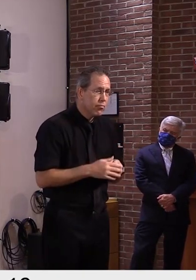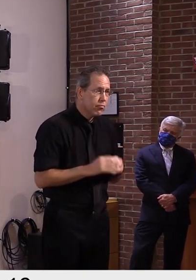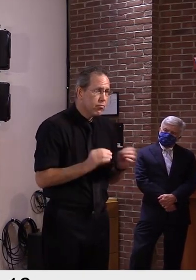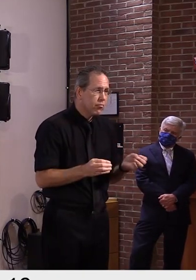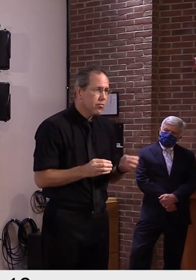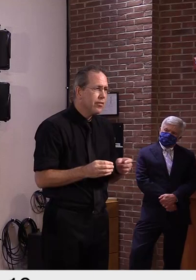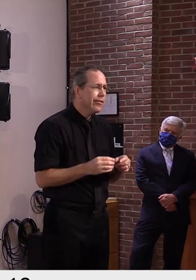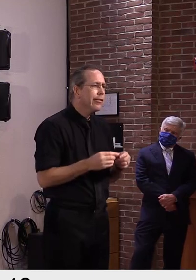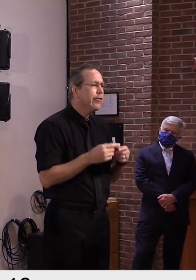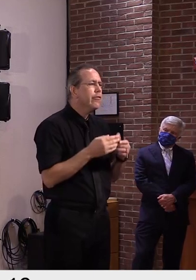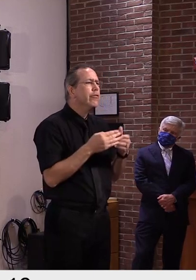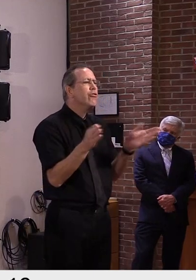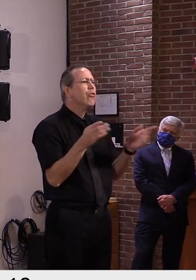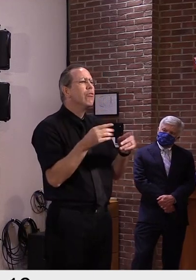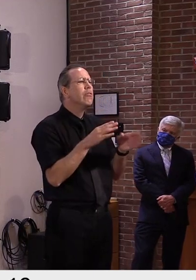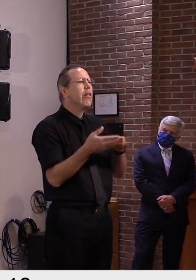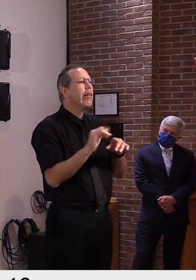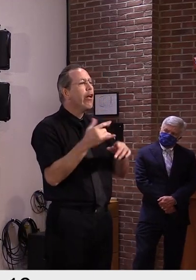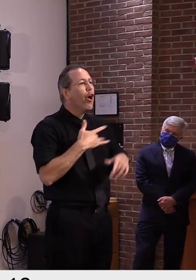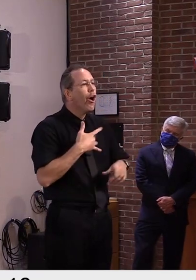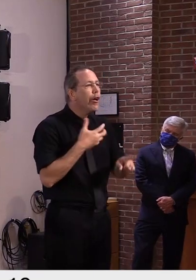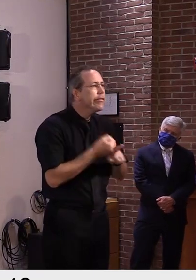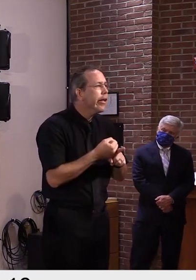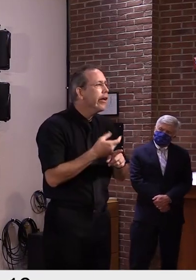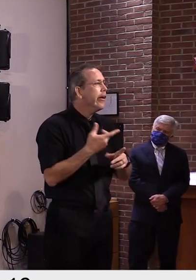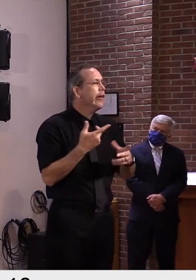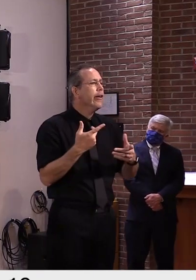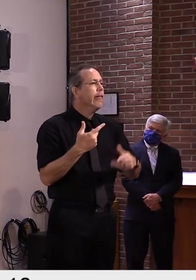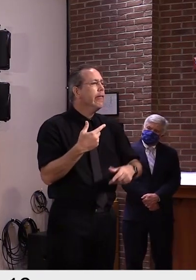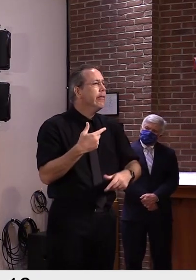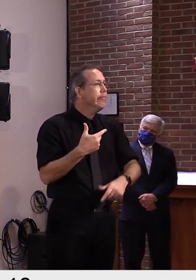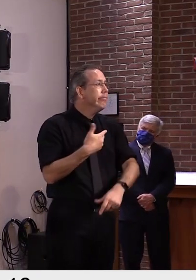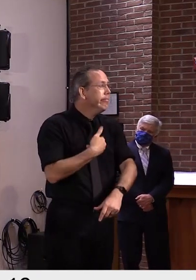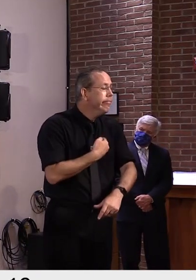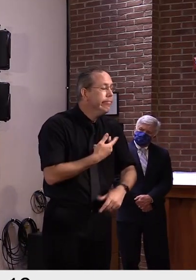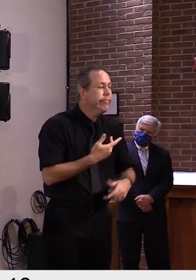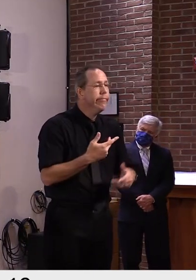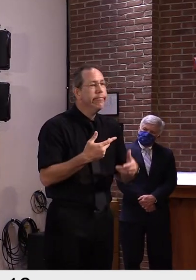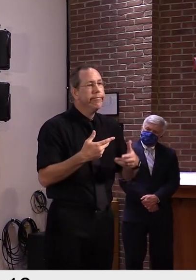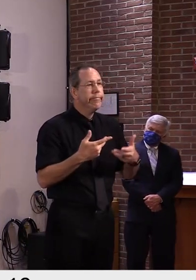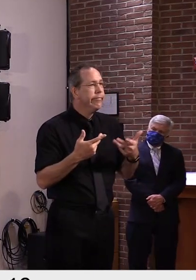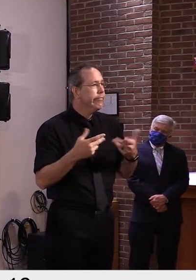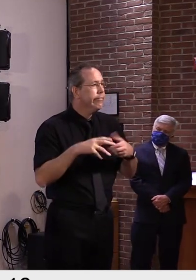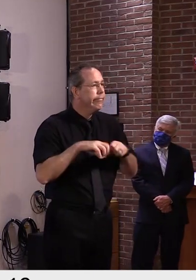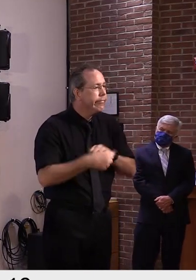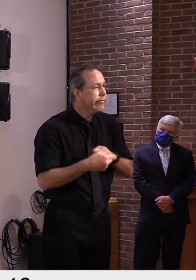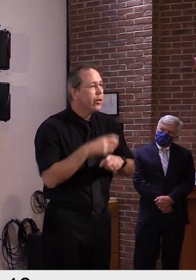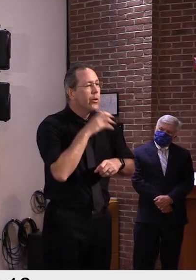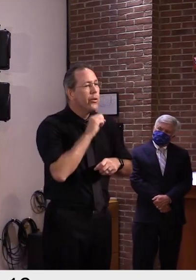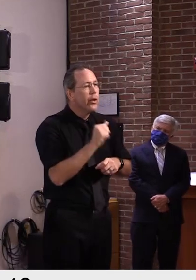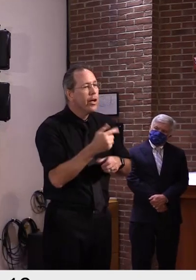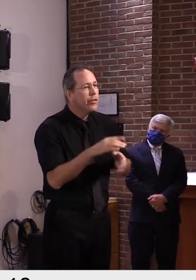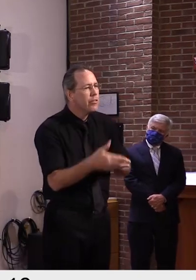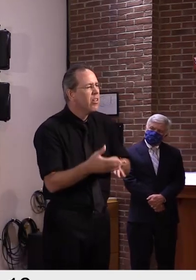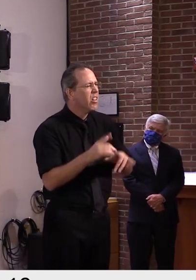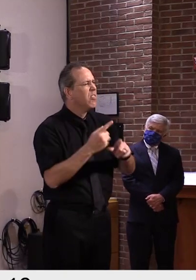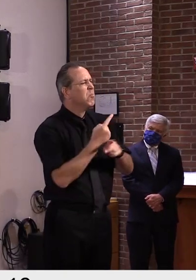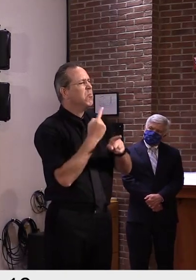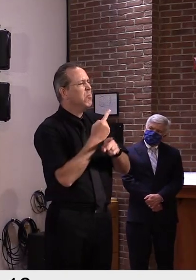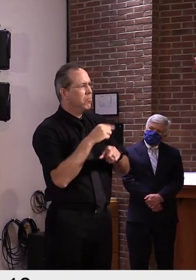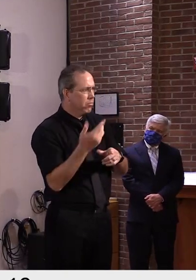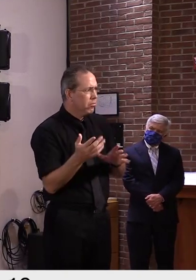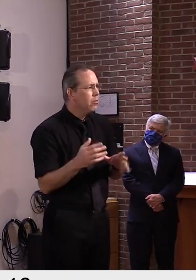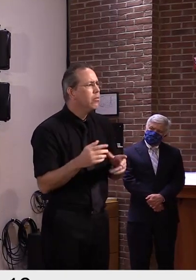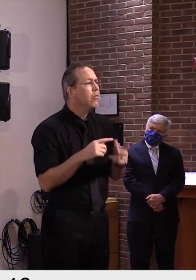writers of the article was that states are under counting COVID related deaths, because this